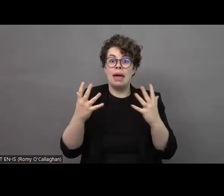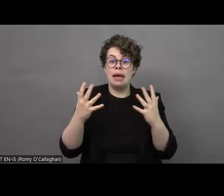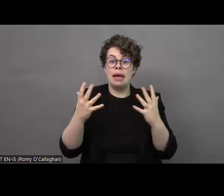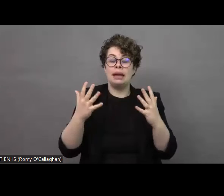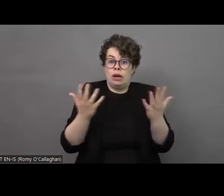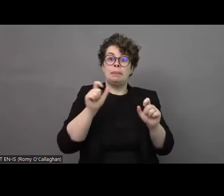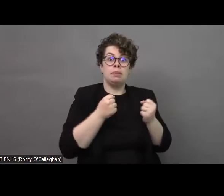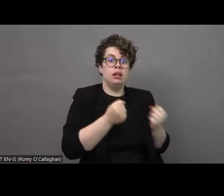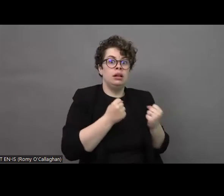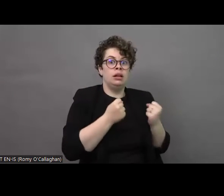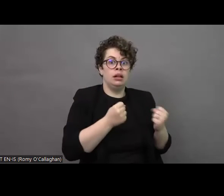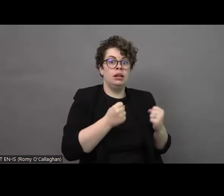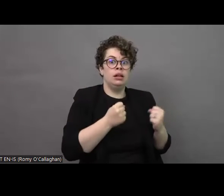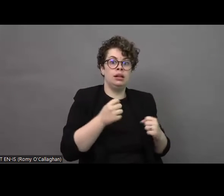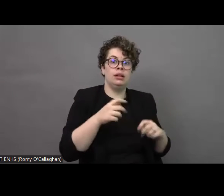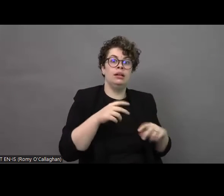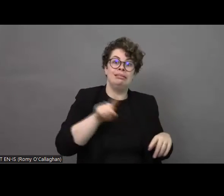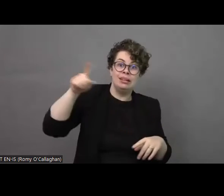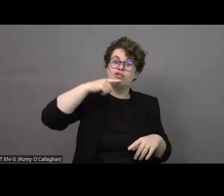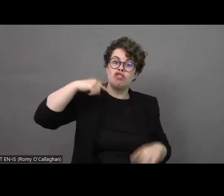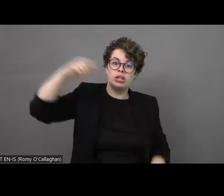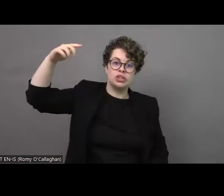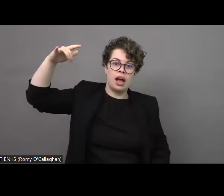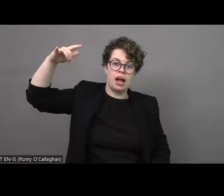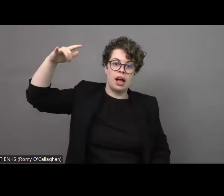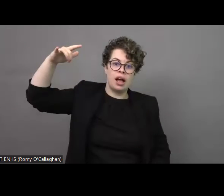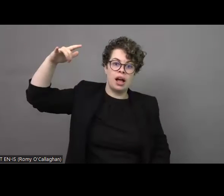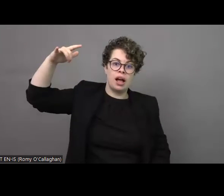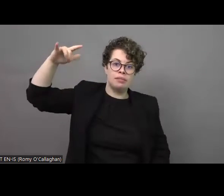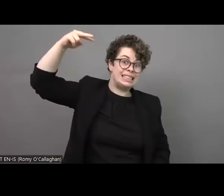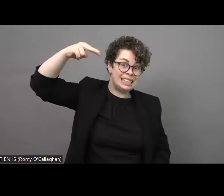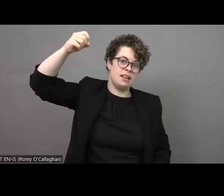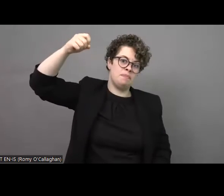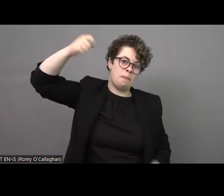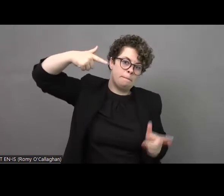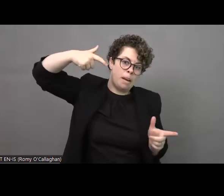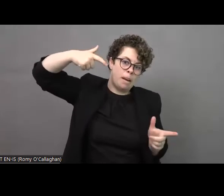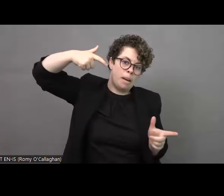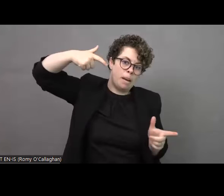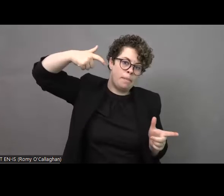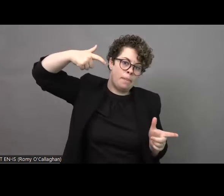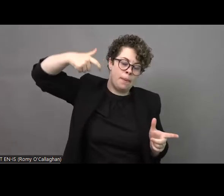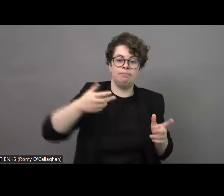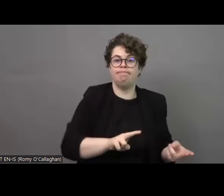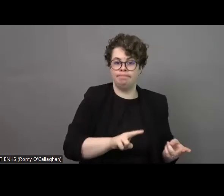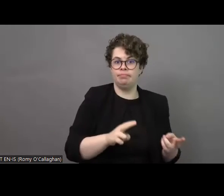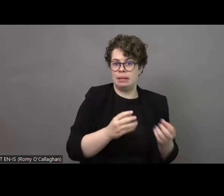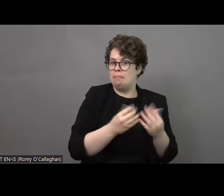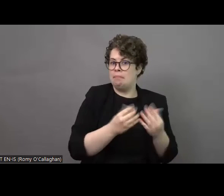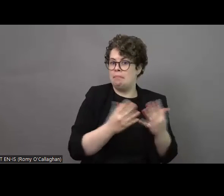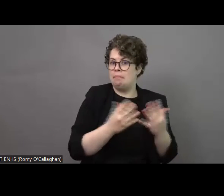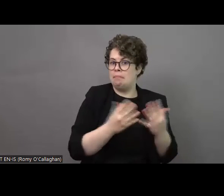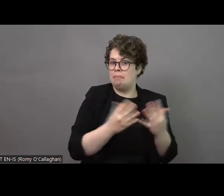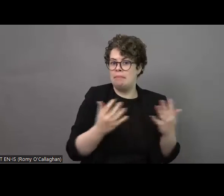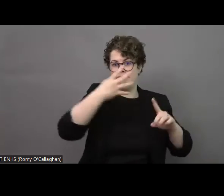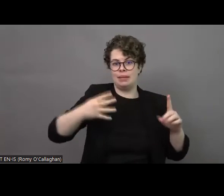so when cars move and those are civilian cars they're not military vehicles they're being shot at by the Russians and people die we have